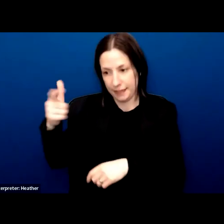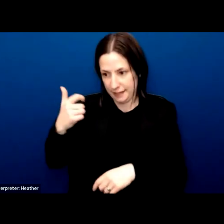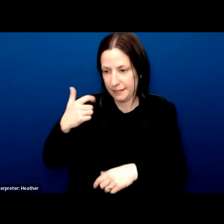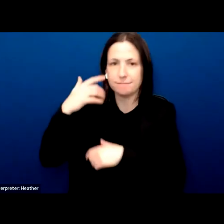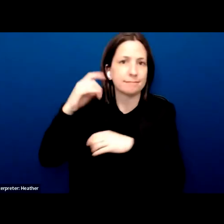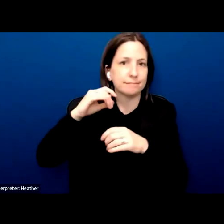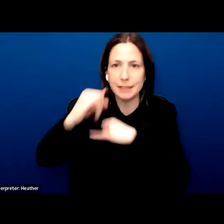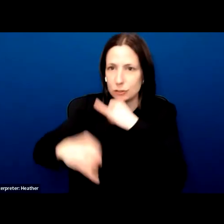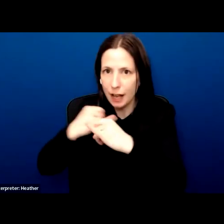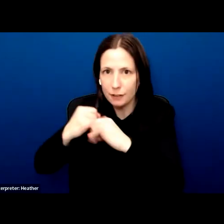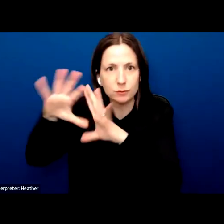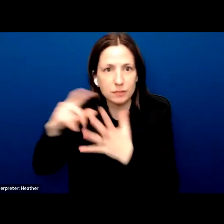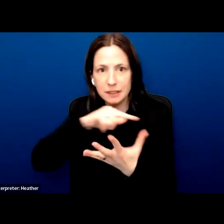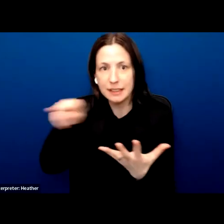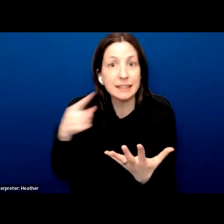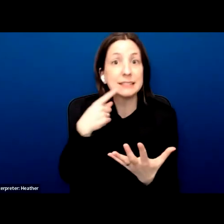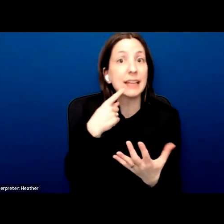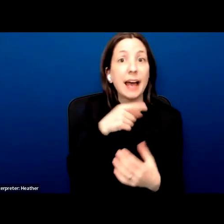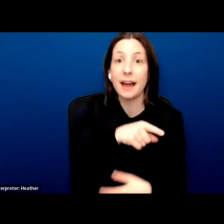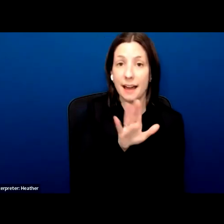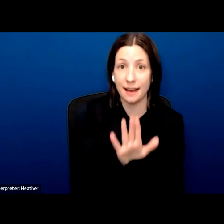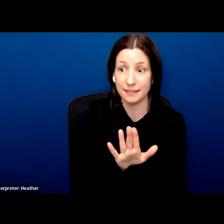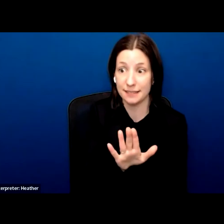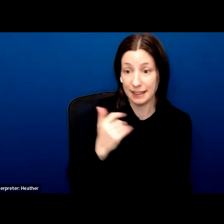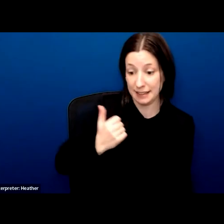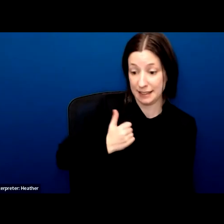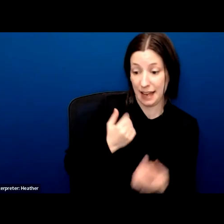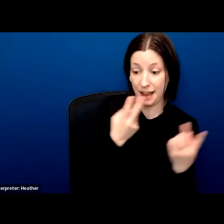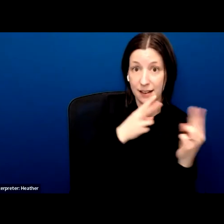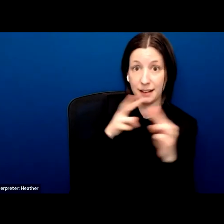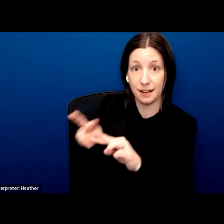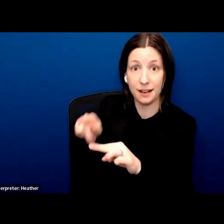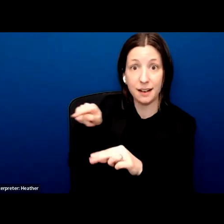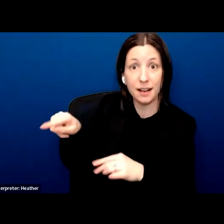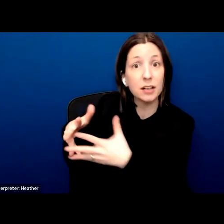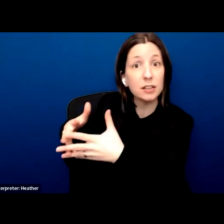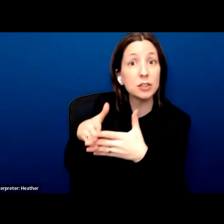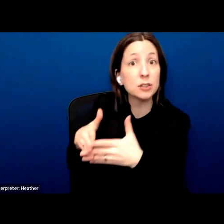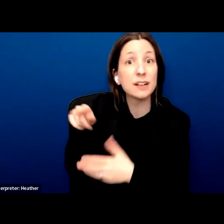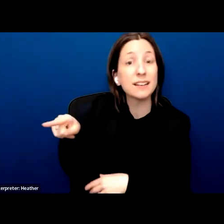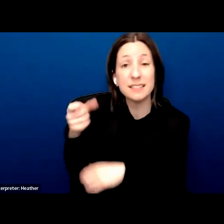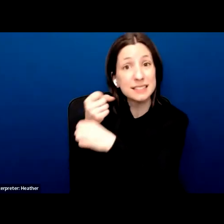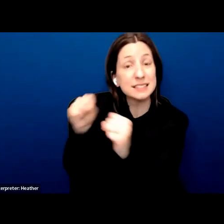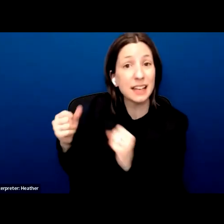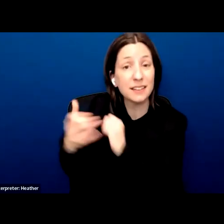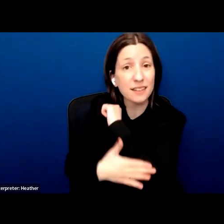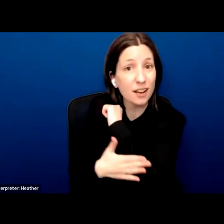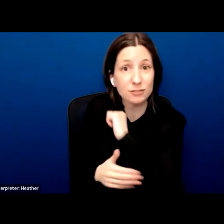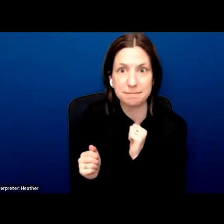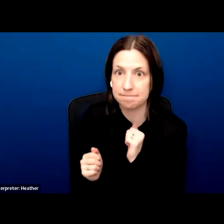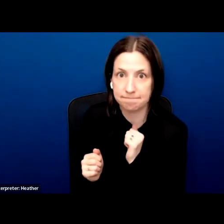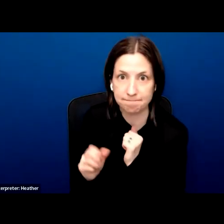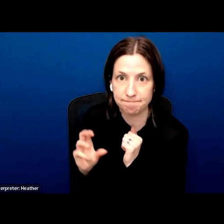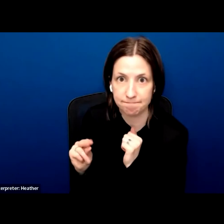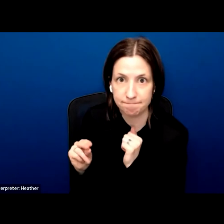the United States is actually not a safe country. As we've heard, Canada is not a safe country in many ways. But so